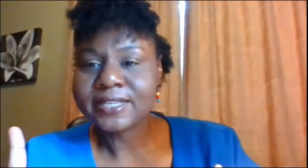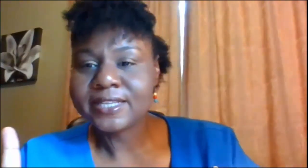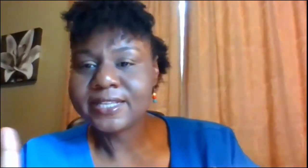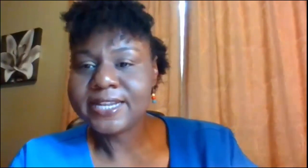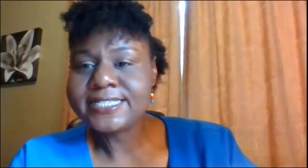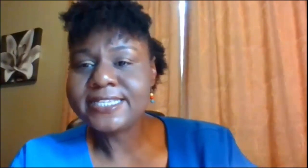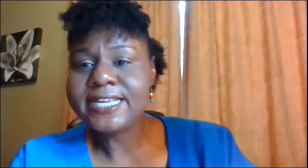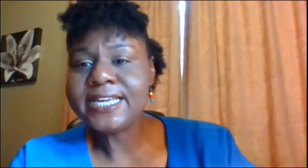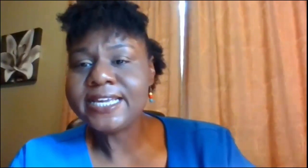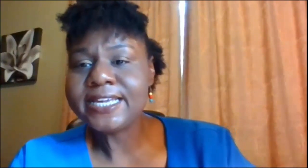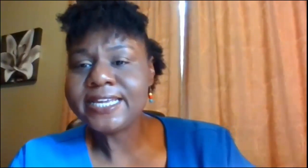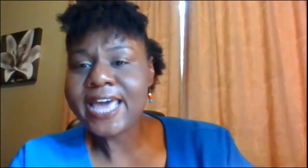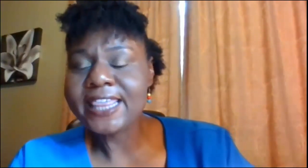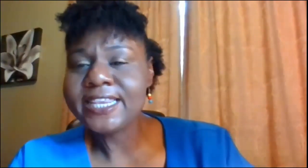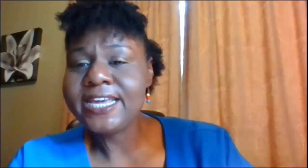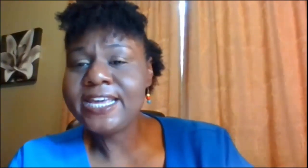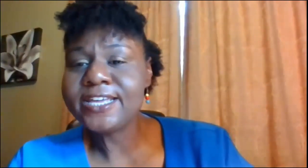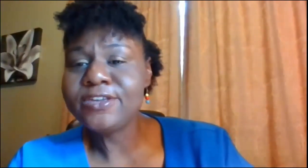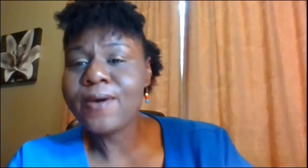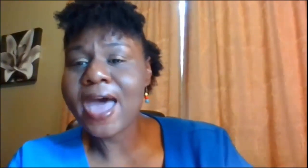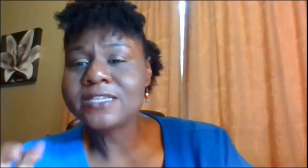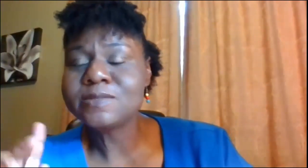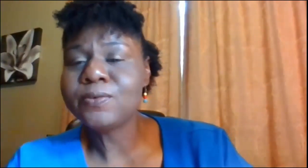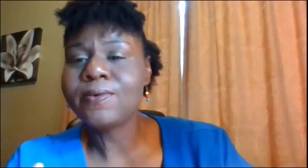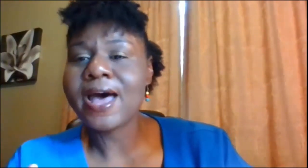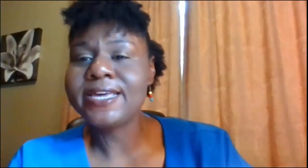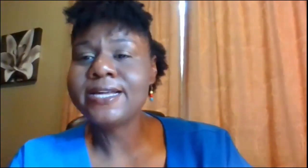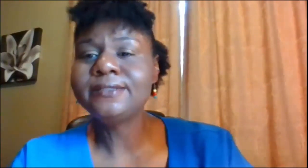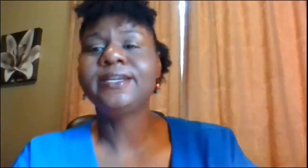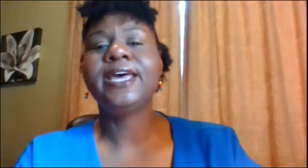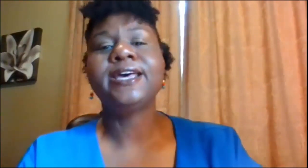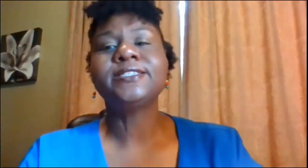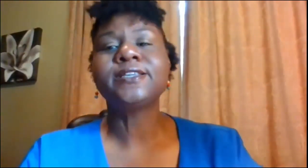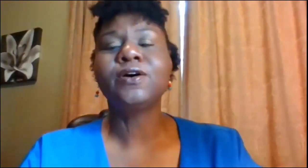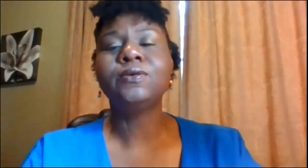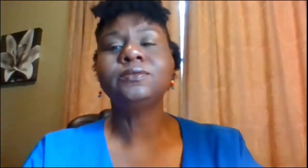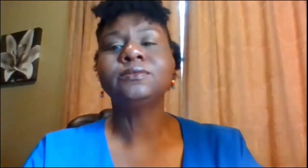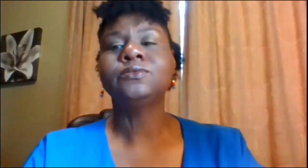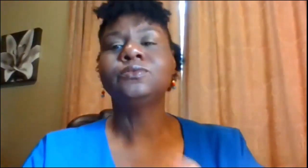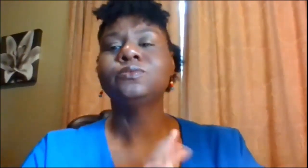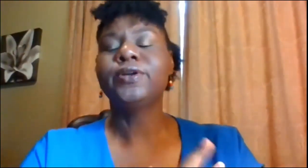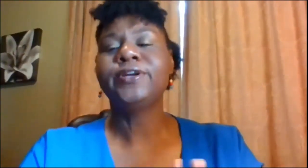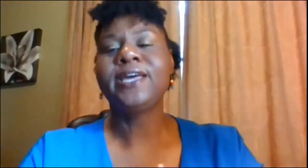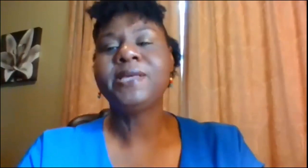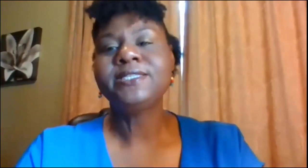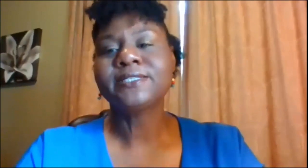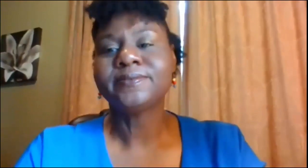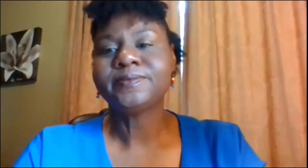let's see Kathleen can you ask Mariah in ASL what her name is